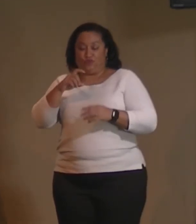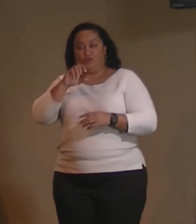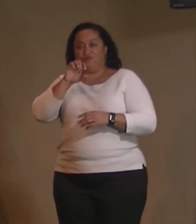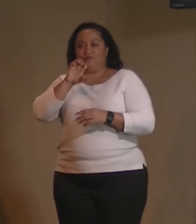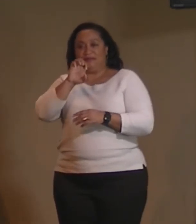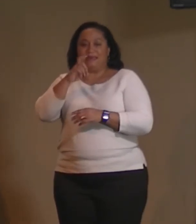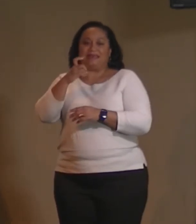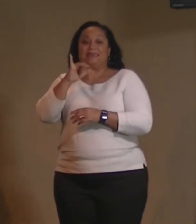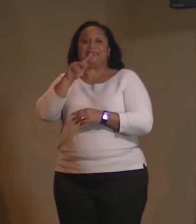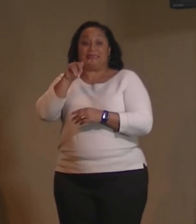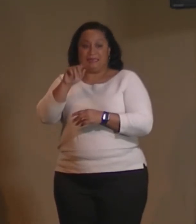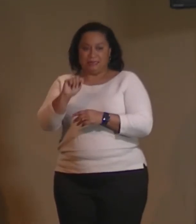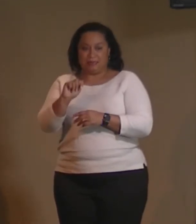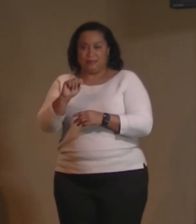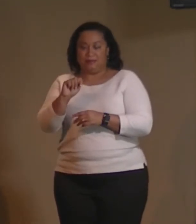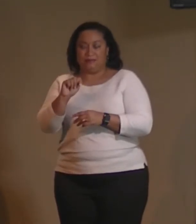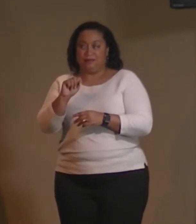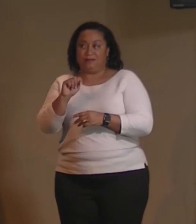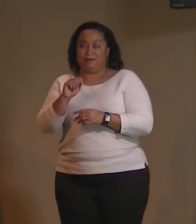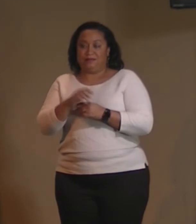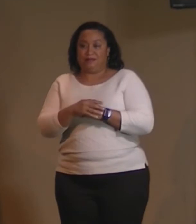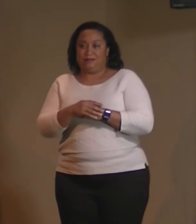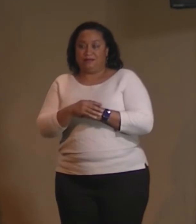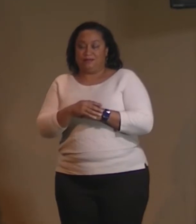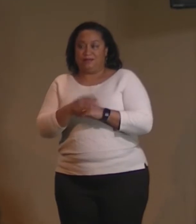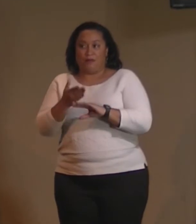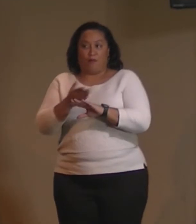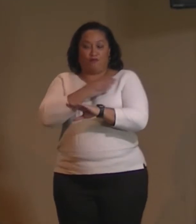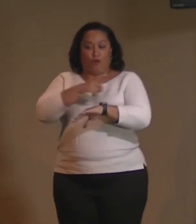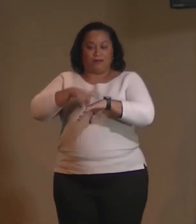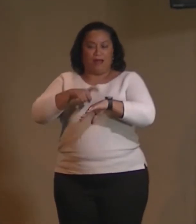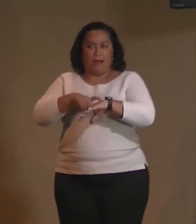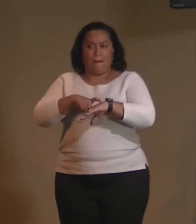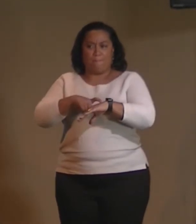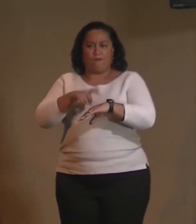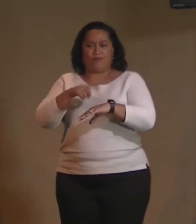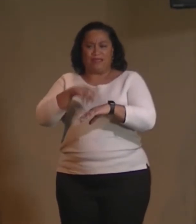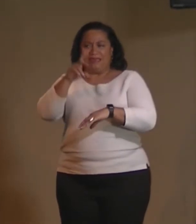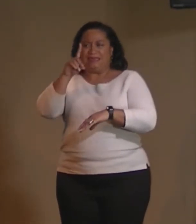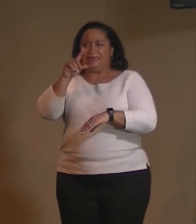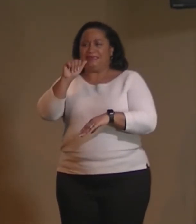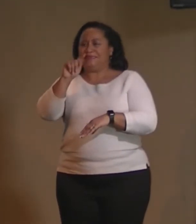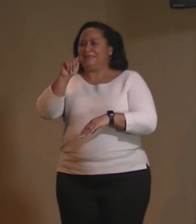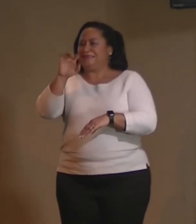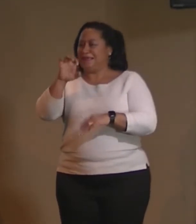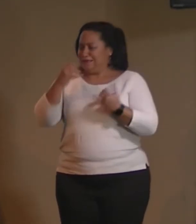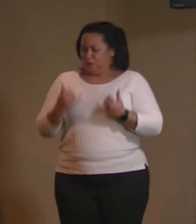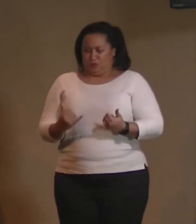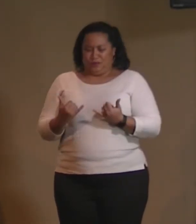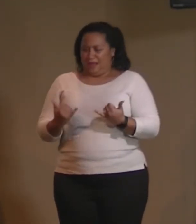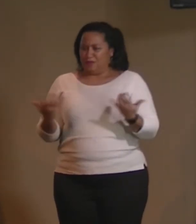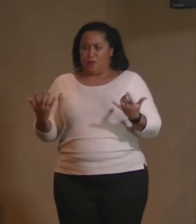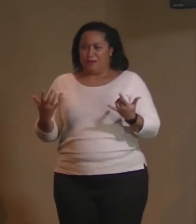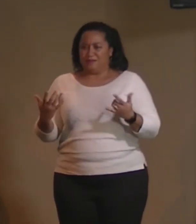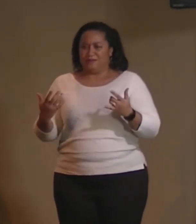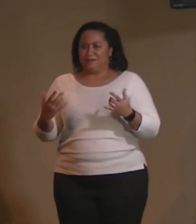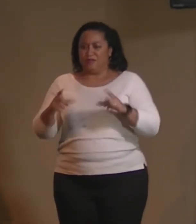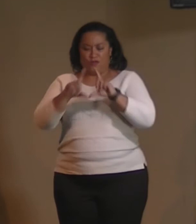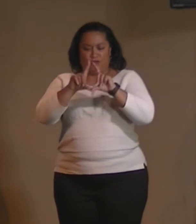by how old are you which is chronological. What date is today? What date goes on the check?